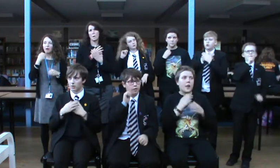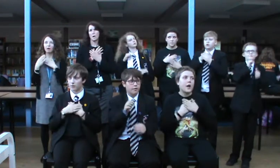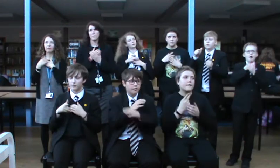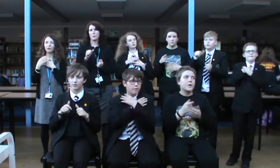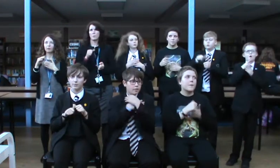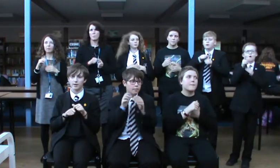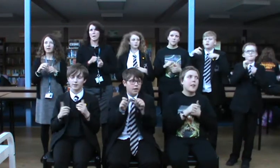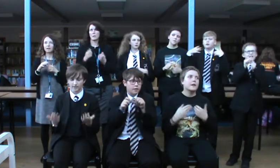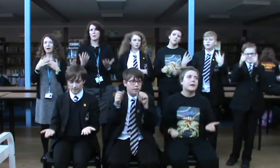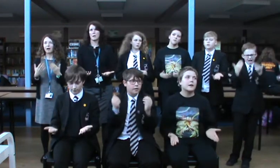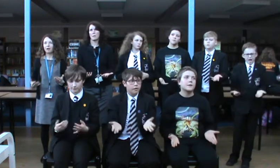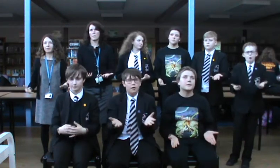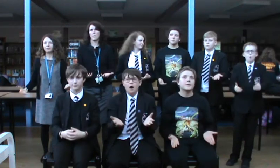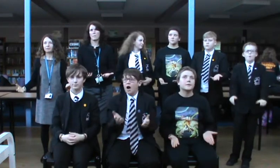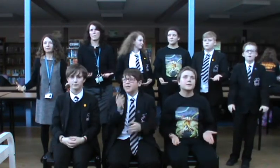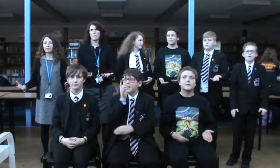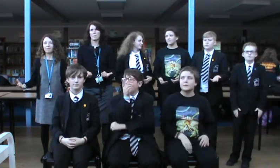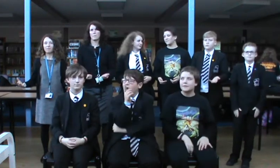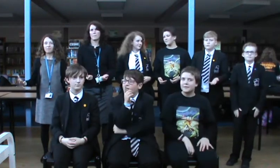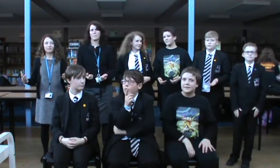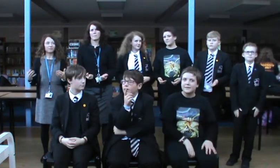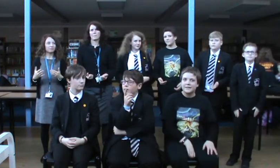love you better now I think that I will will